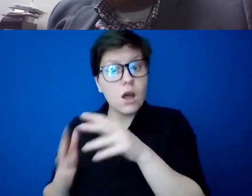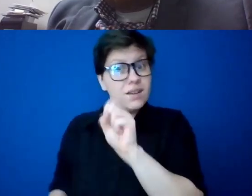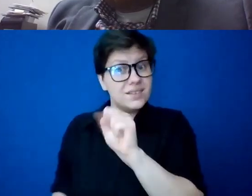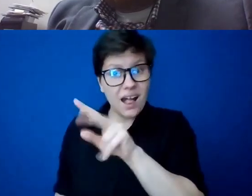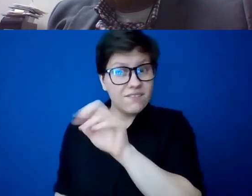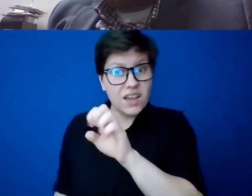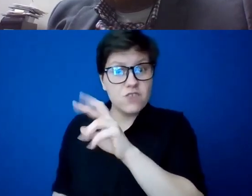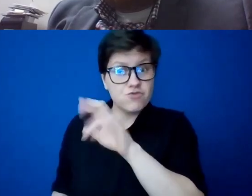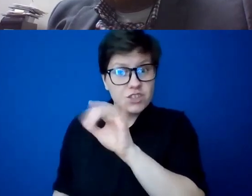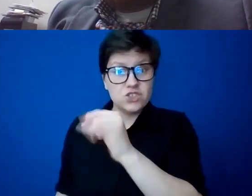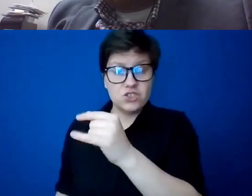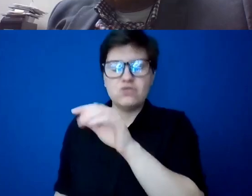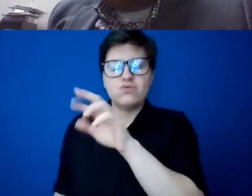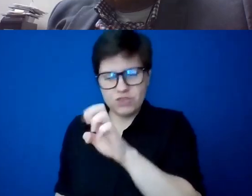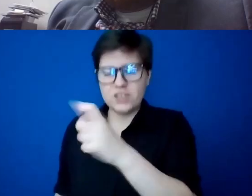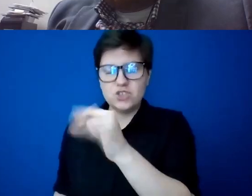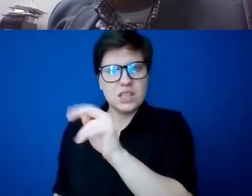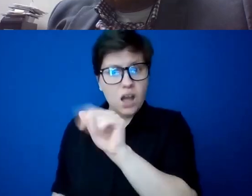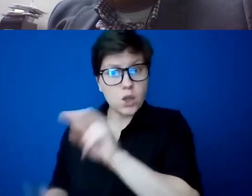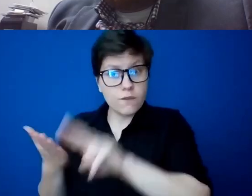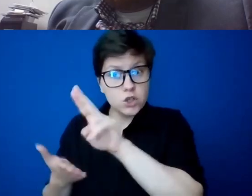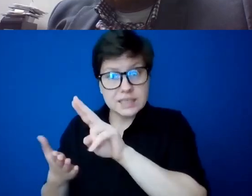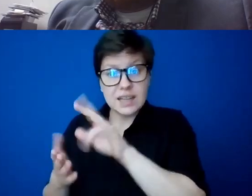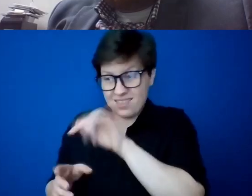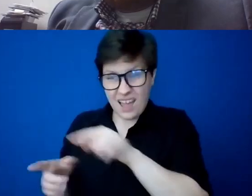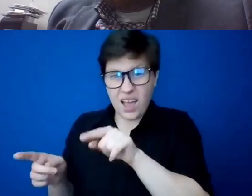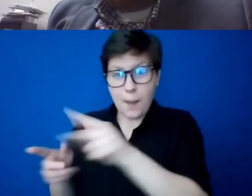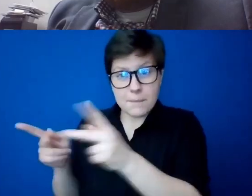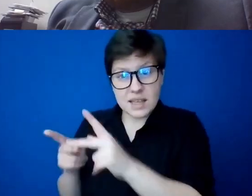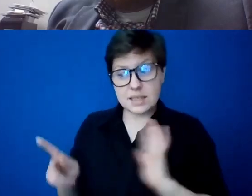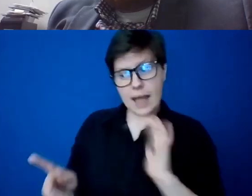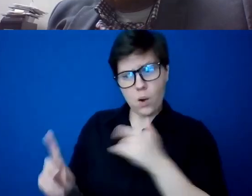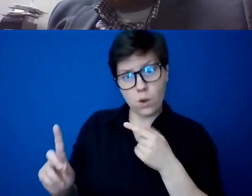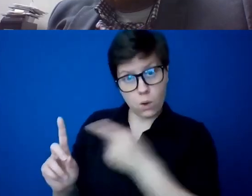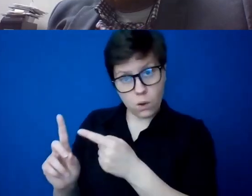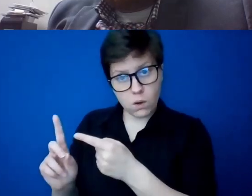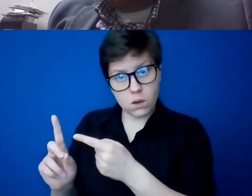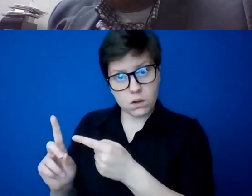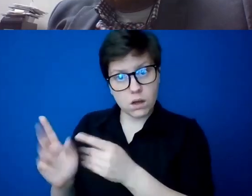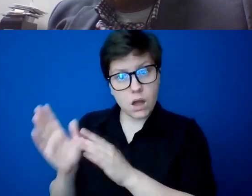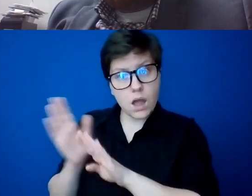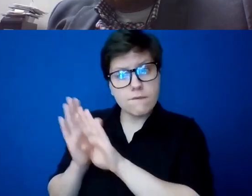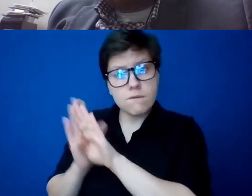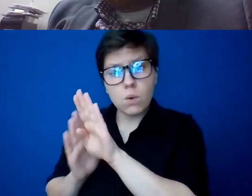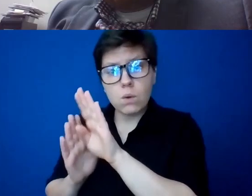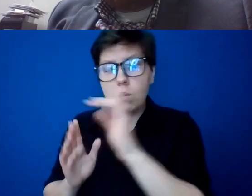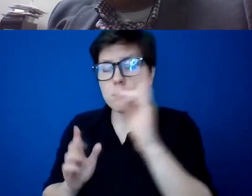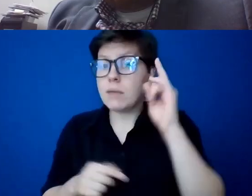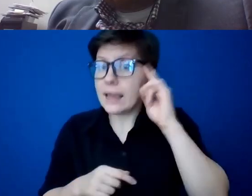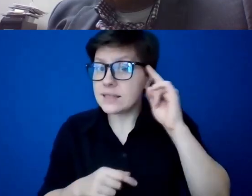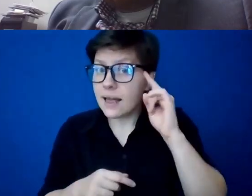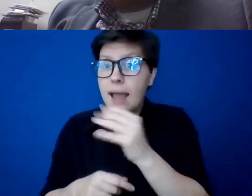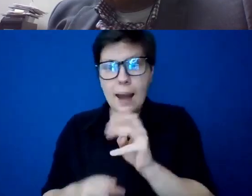intent and our goal is, is to form and shape, uh, uh, not only the intellect, but all the, the moral